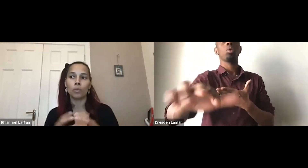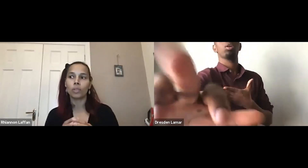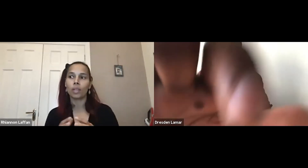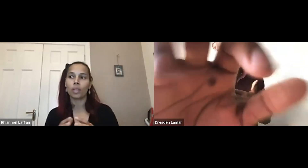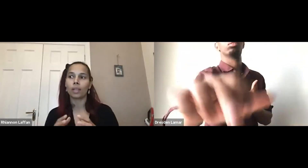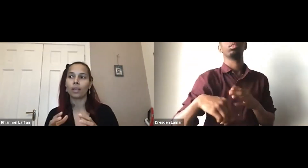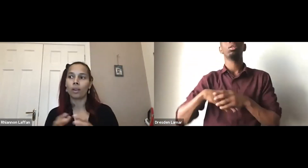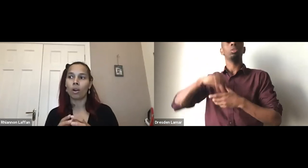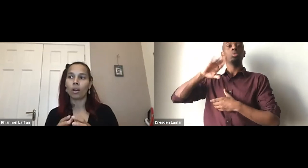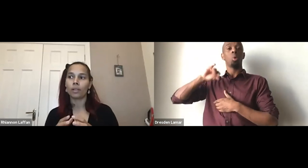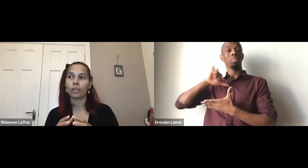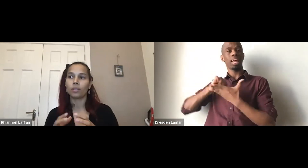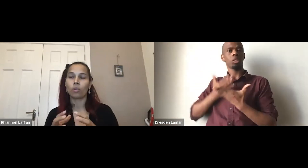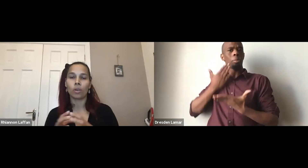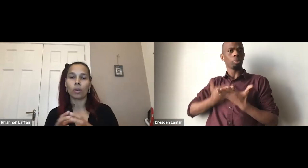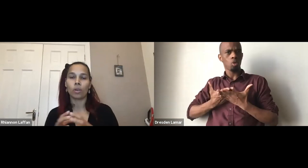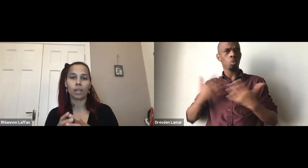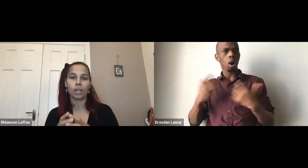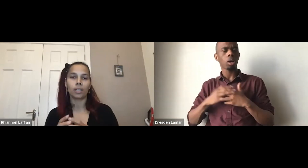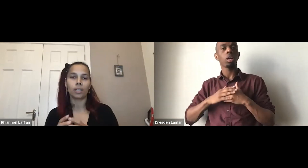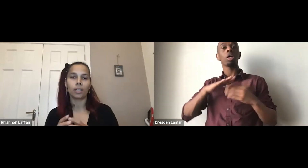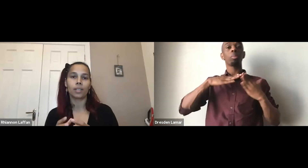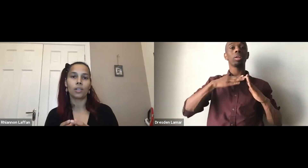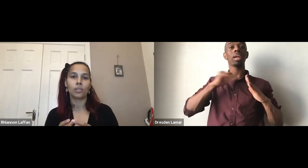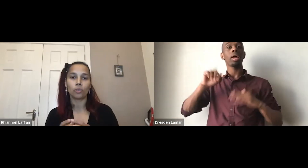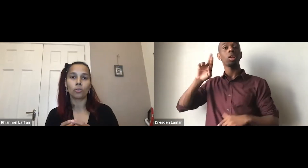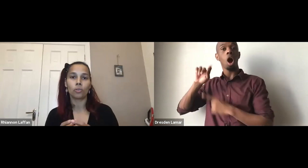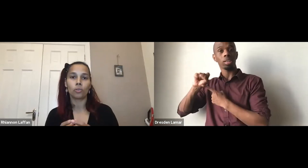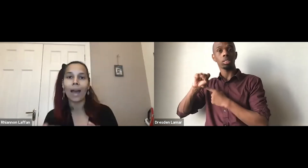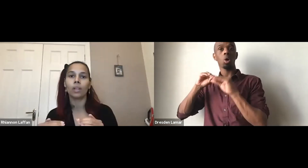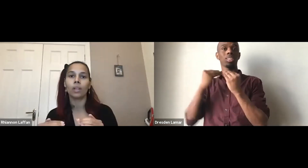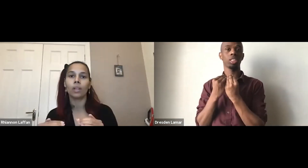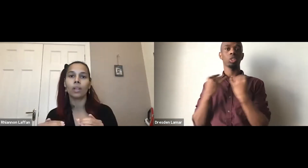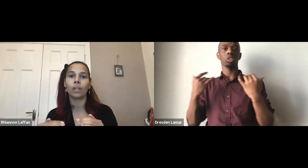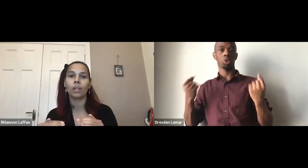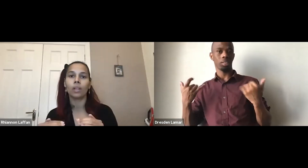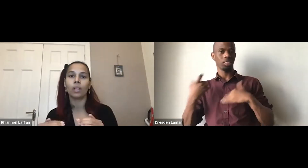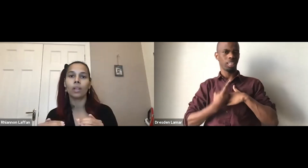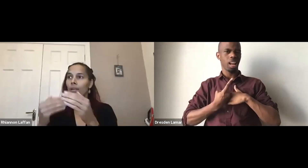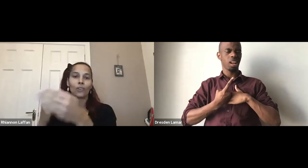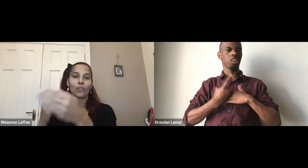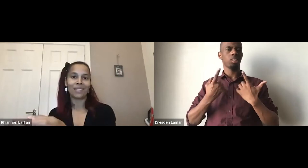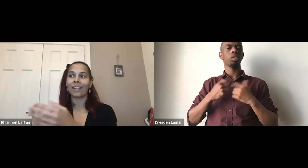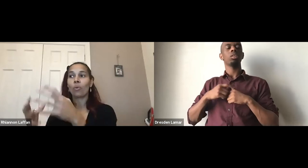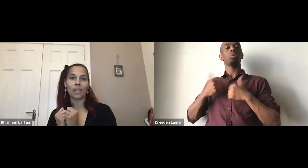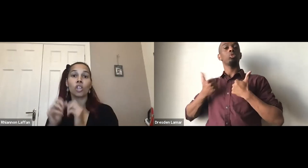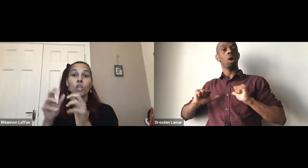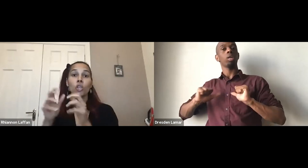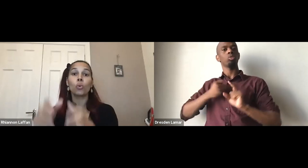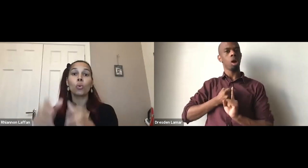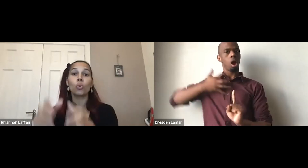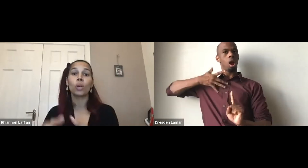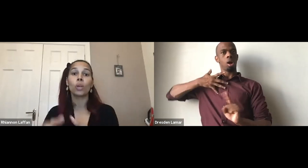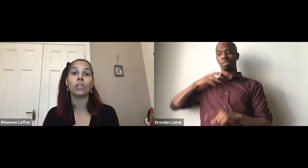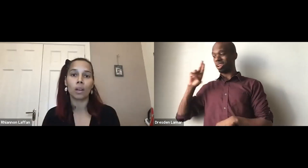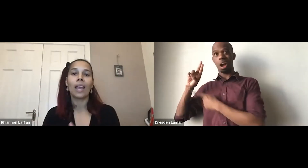music and arts organizations are doing. Trying to break down that us versus